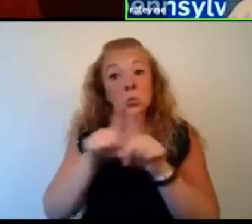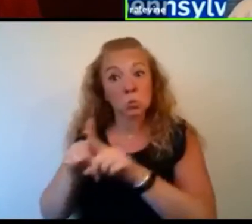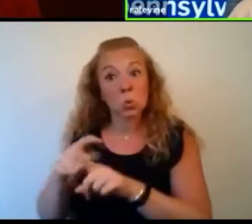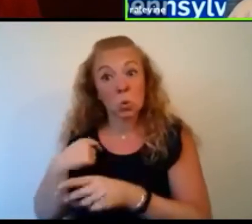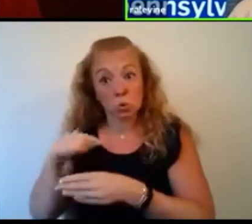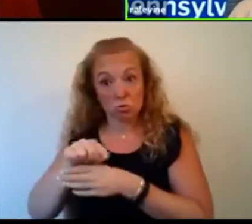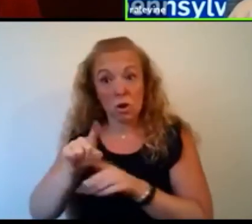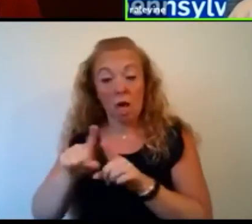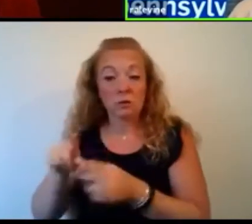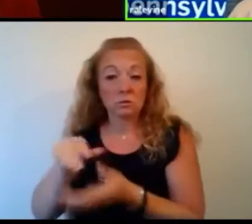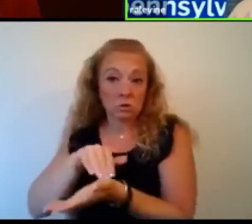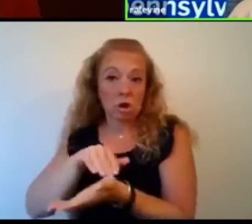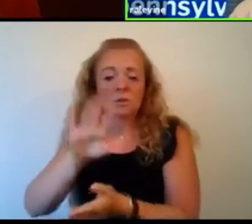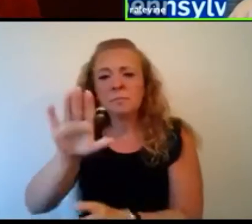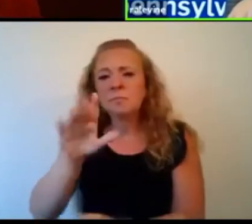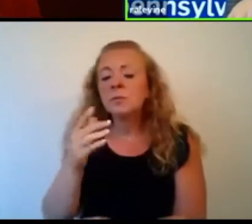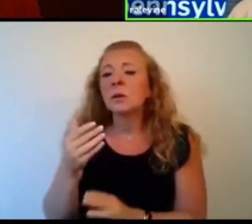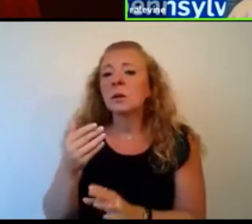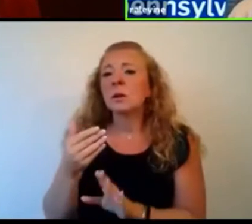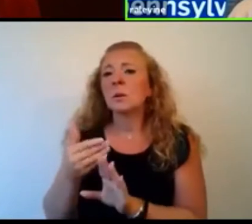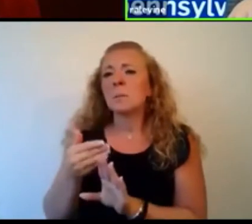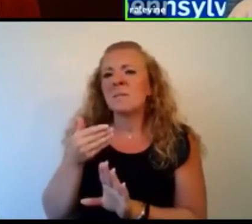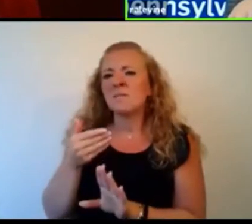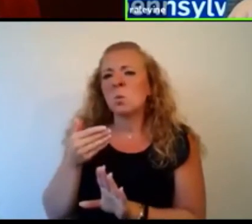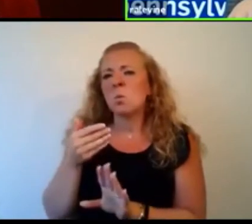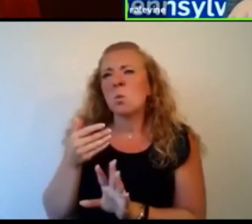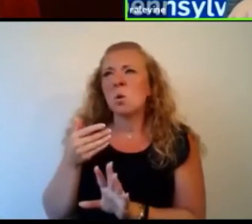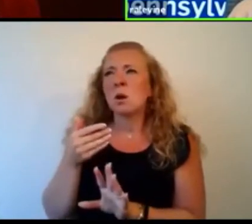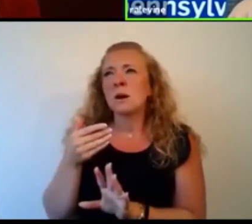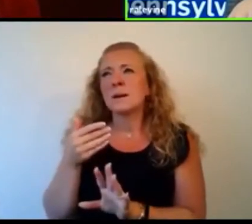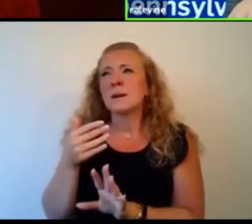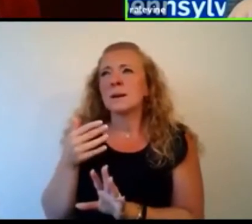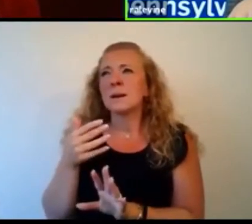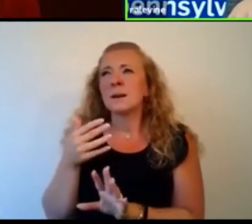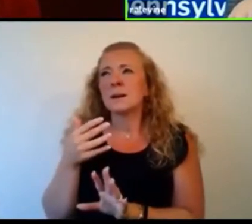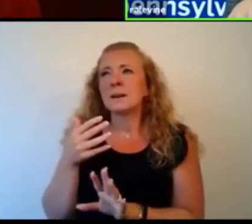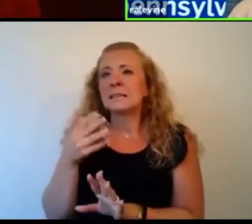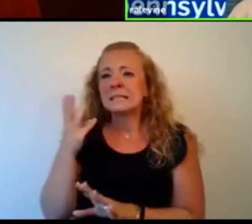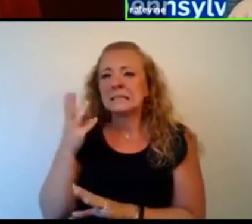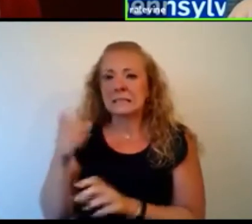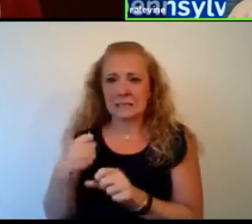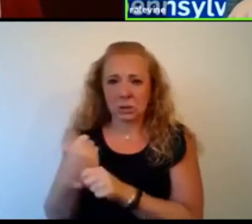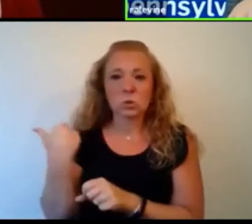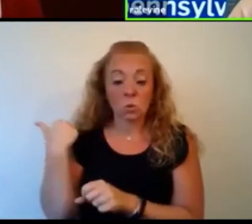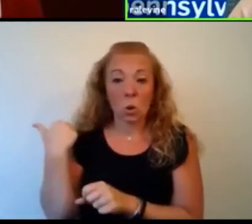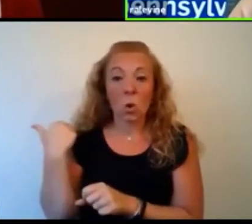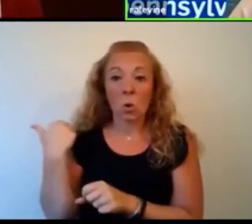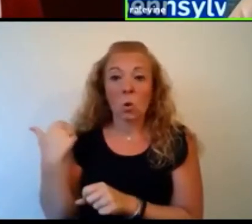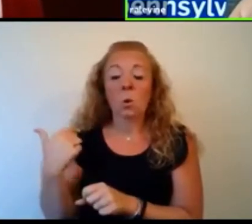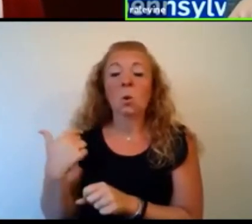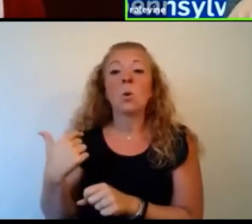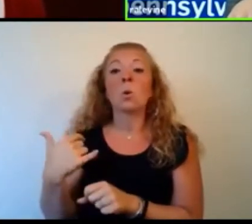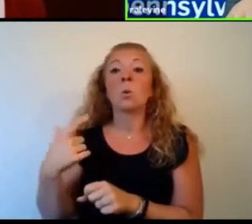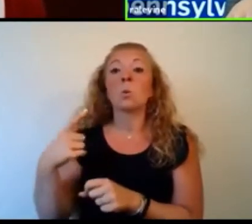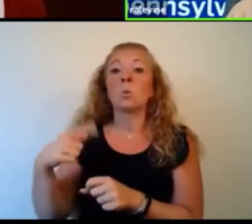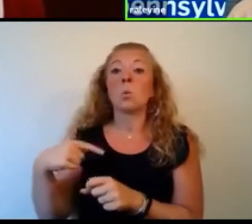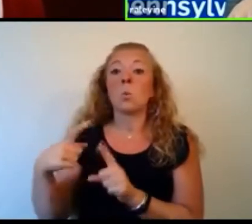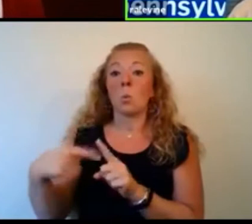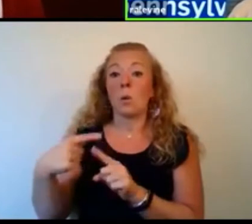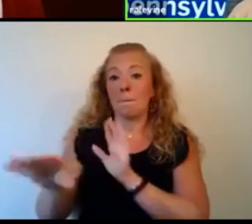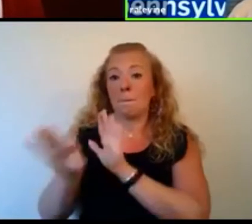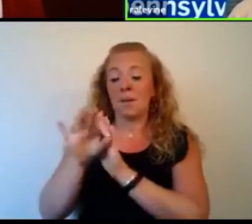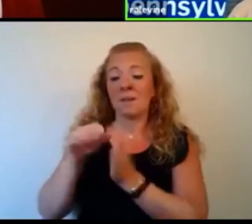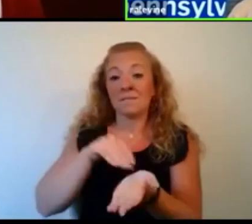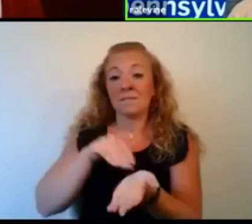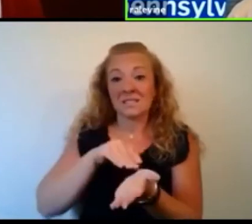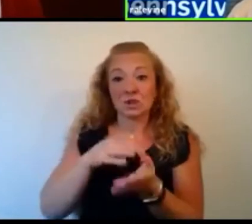before five, six years ago, when I became first physician general, and then secretary of